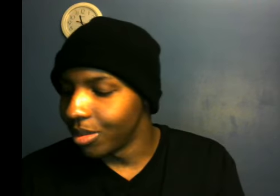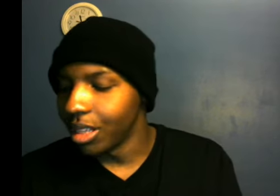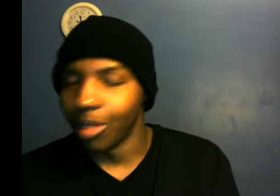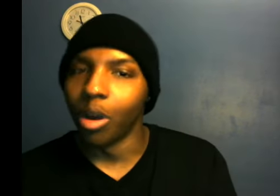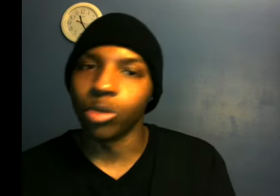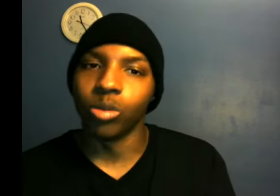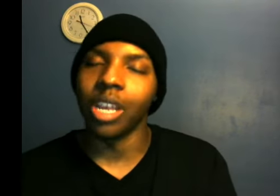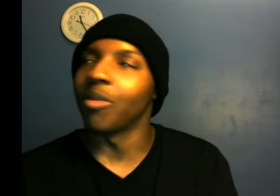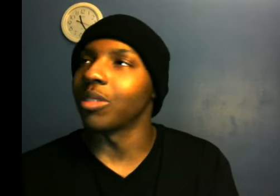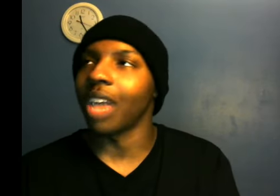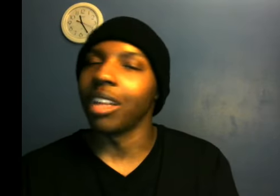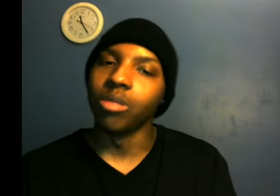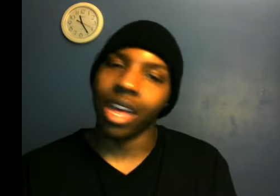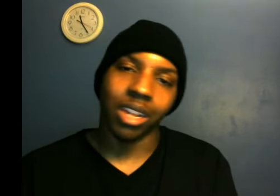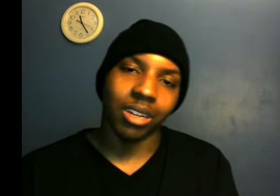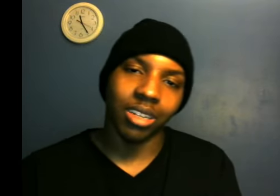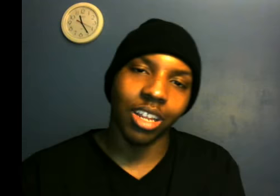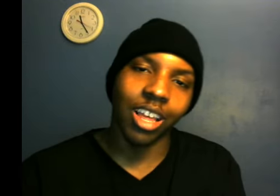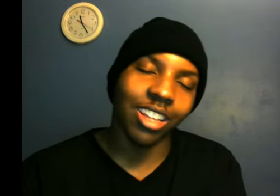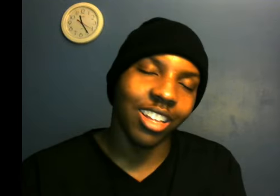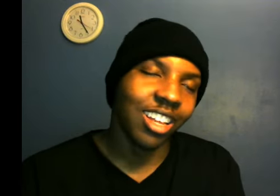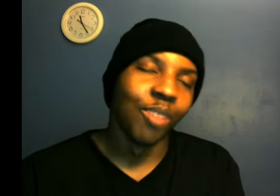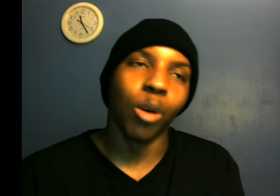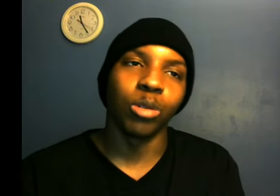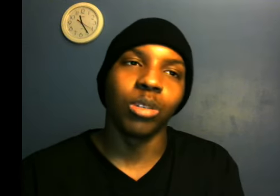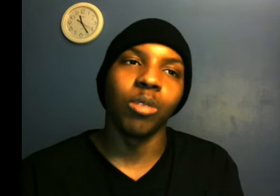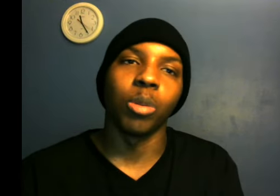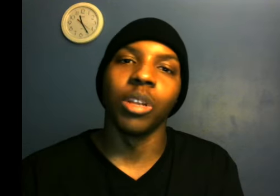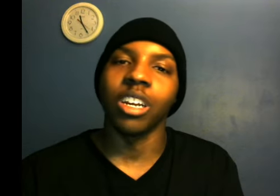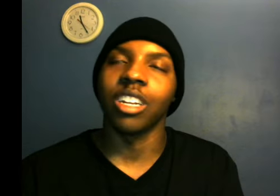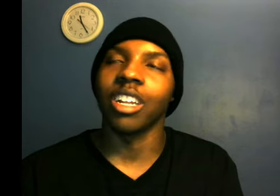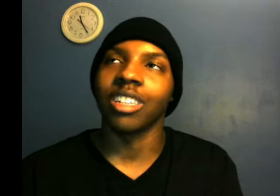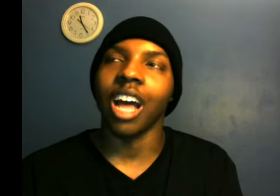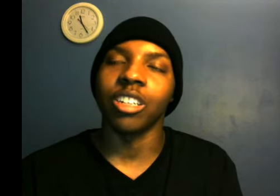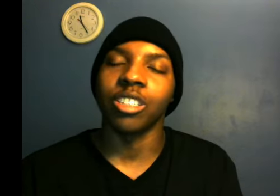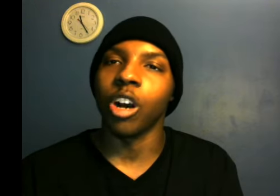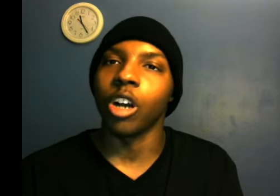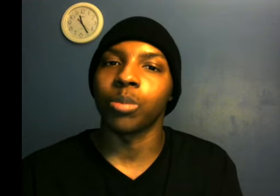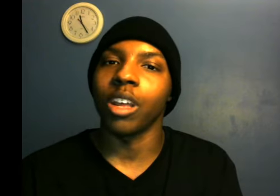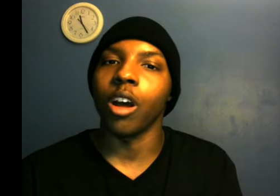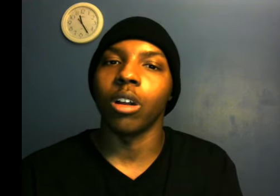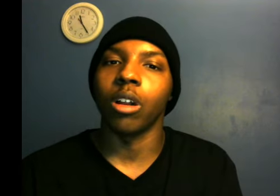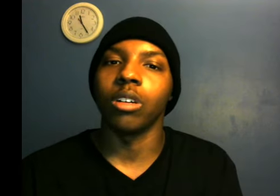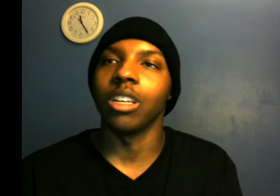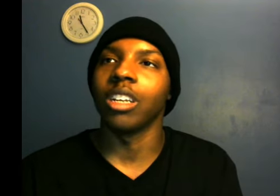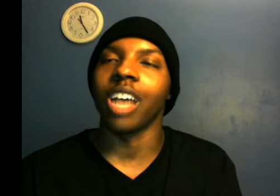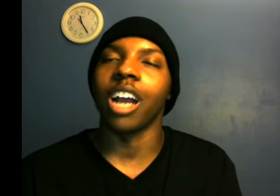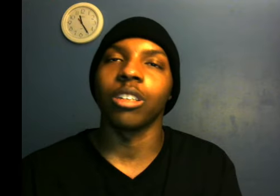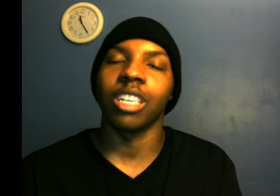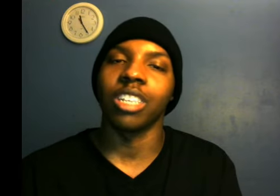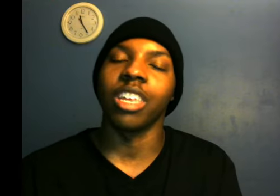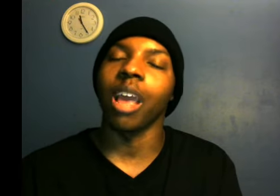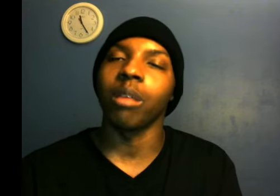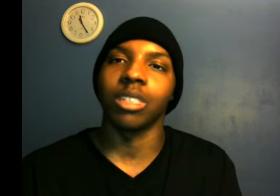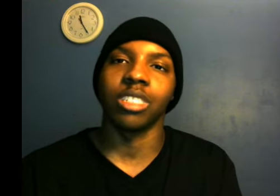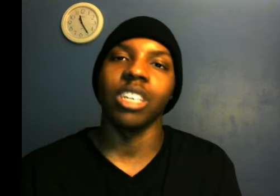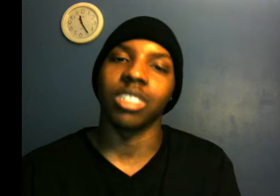Most receivers can't do that. Most receivers would be lucky to get a thousand yards playing the entire 16 games of the season.